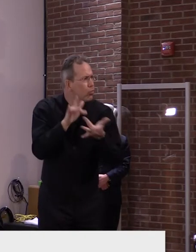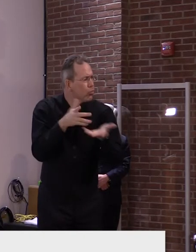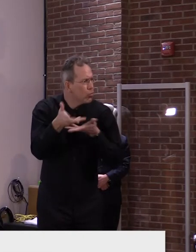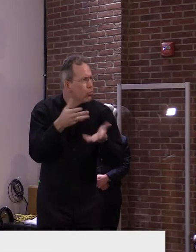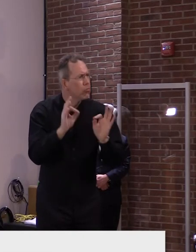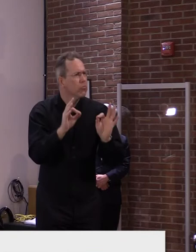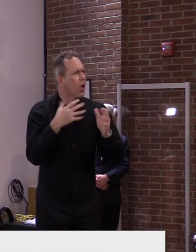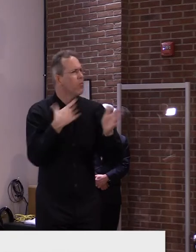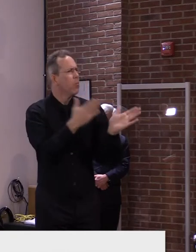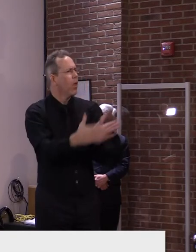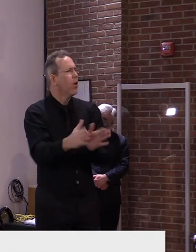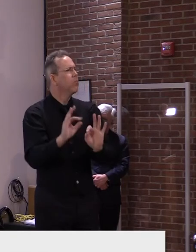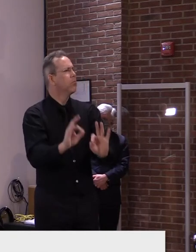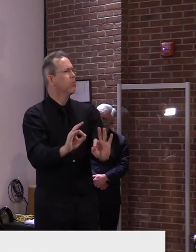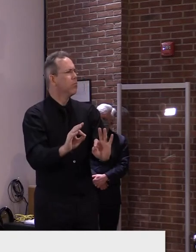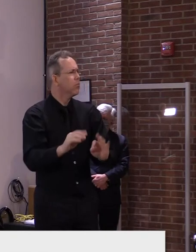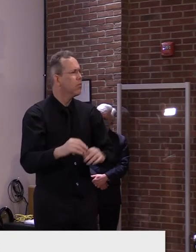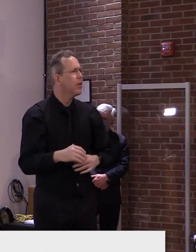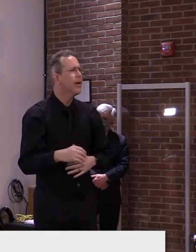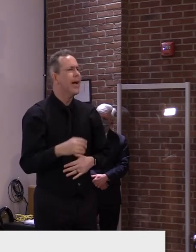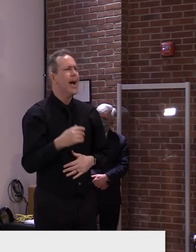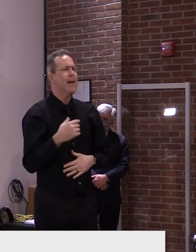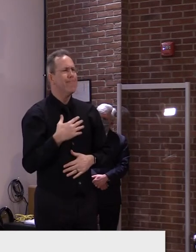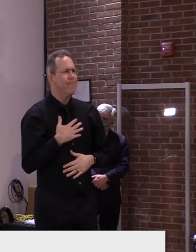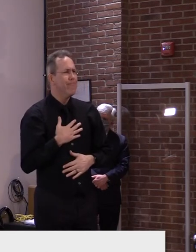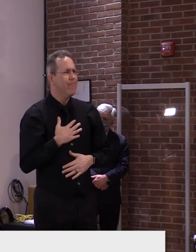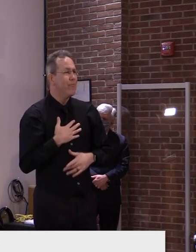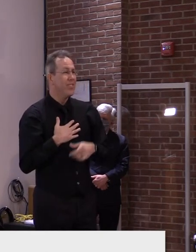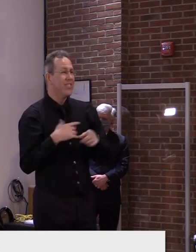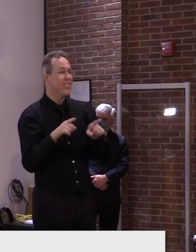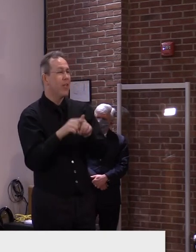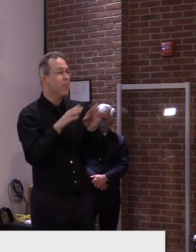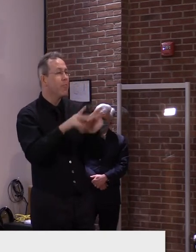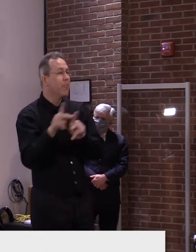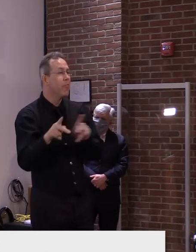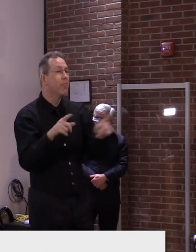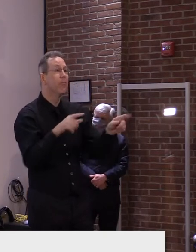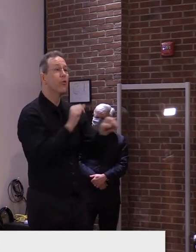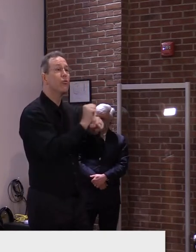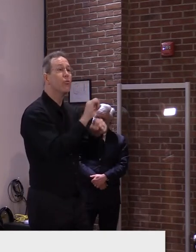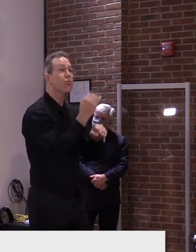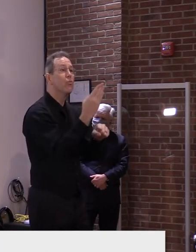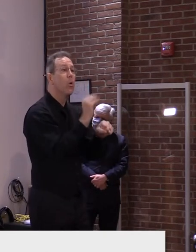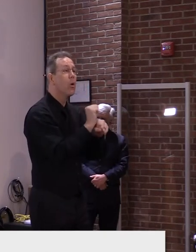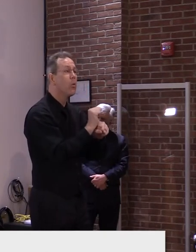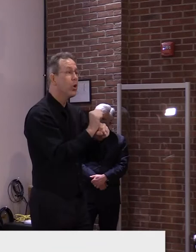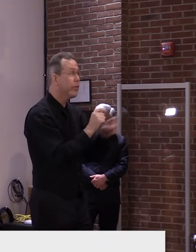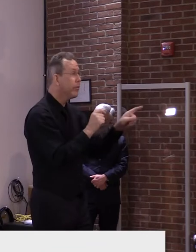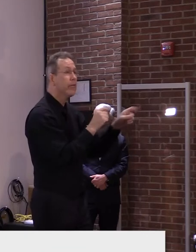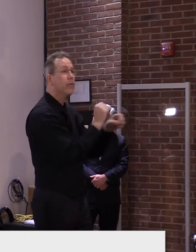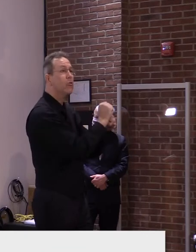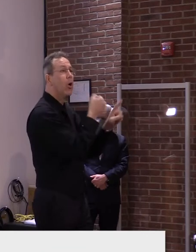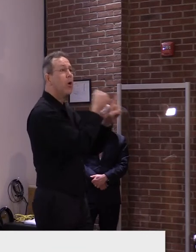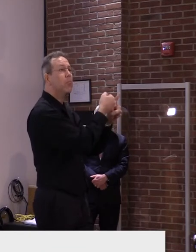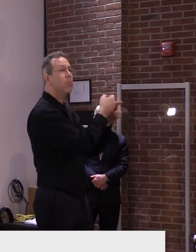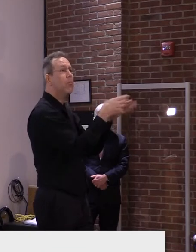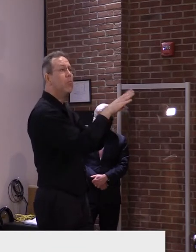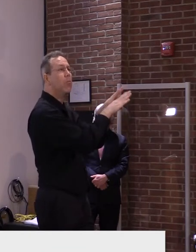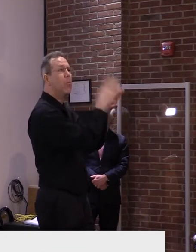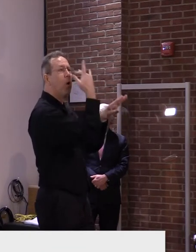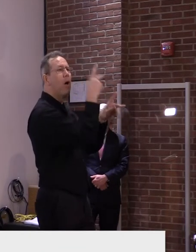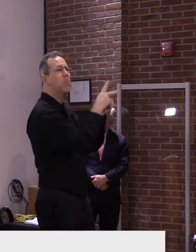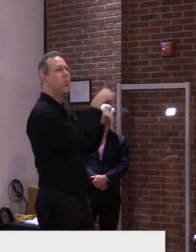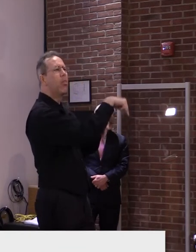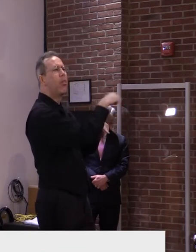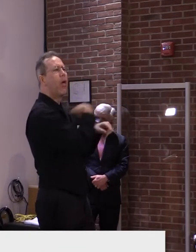it'd be, again, like if you knew about a worksite that had a case, but the, they were still open for business, you could elect